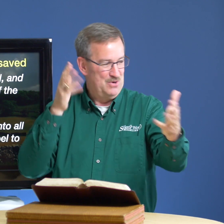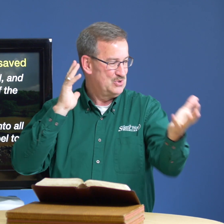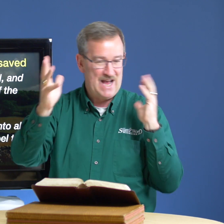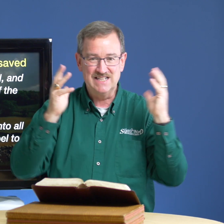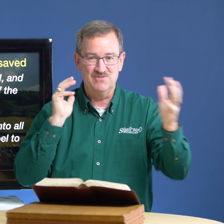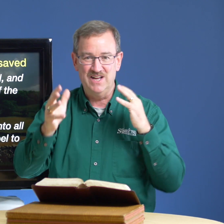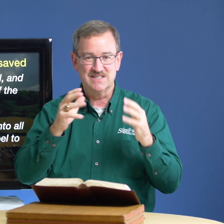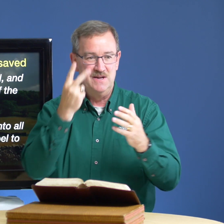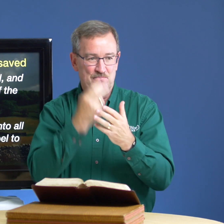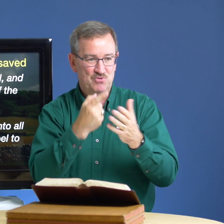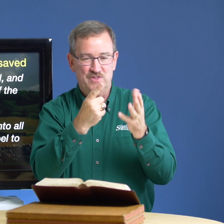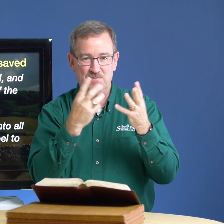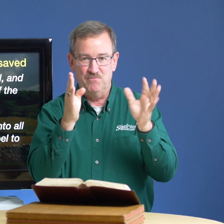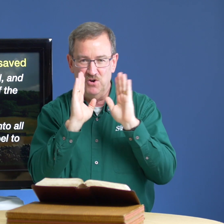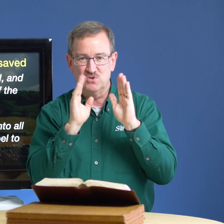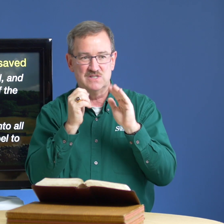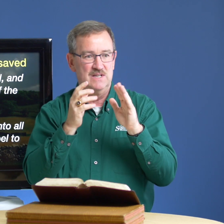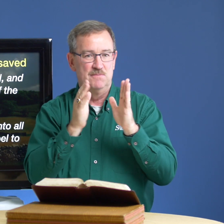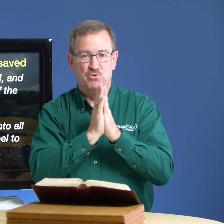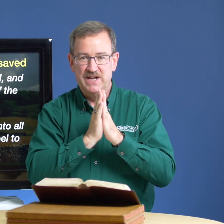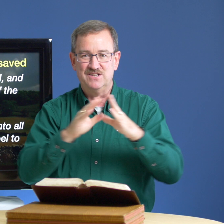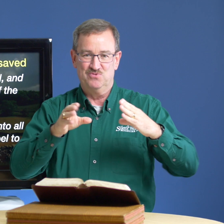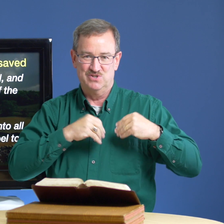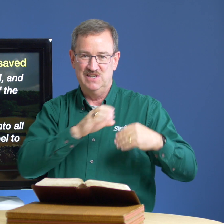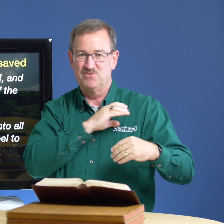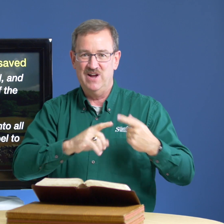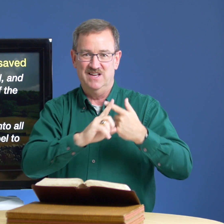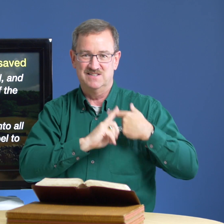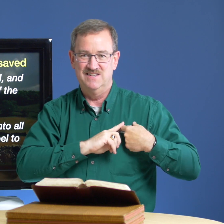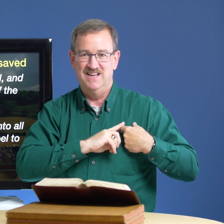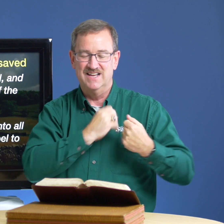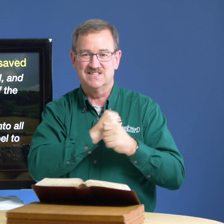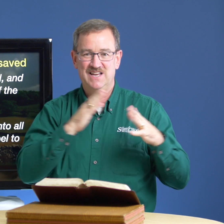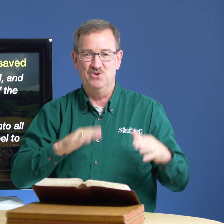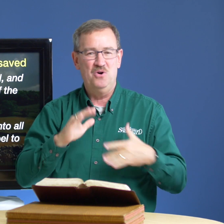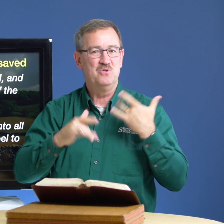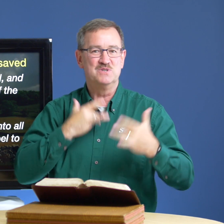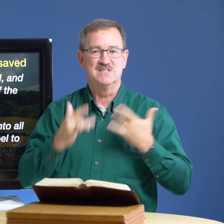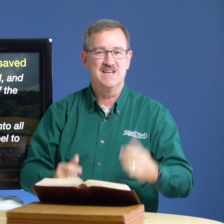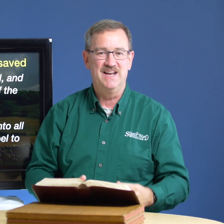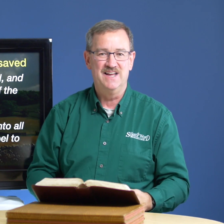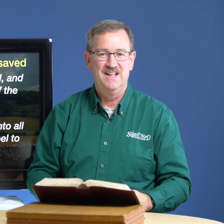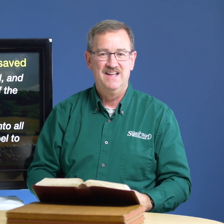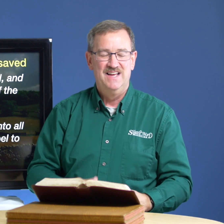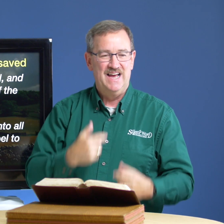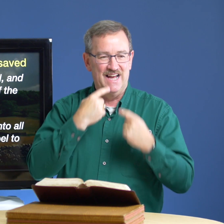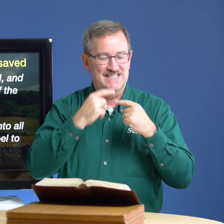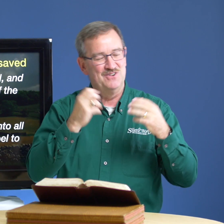both sides of us both of them focused prayed to receive christ as savior oh it was exciting and i said